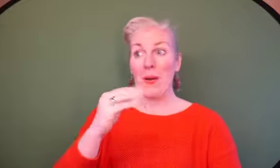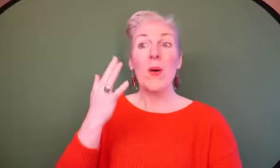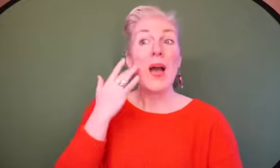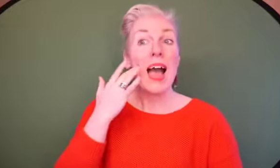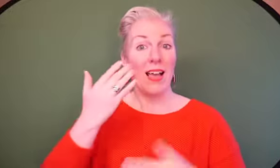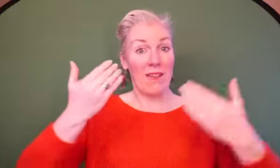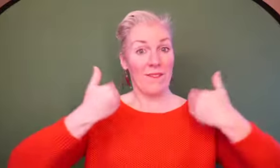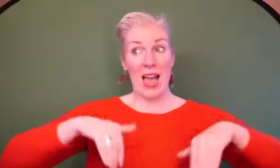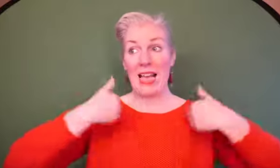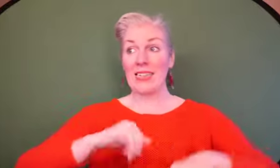how